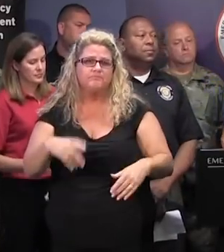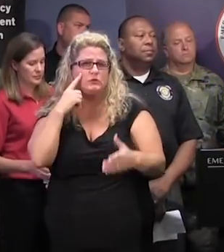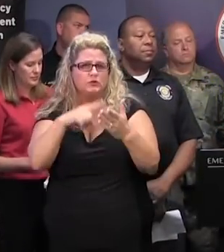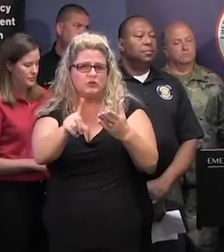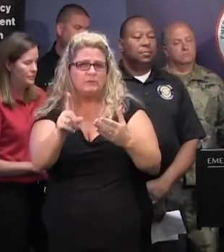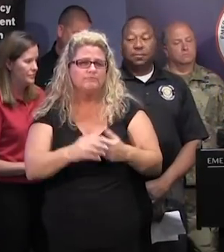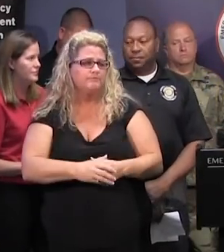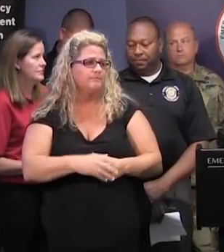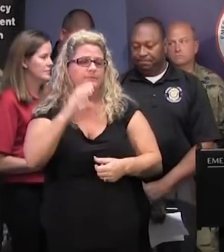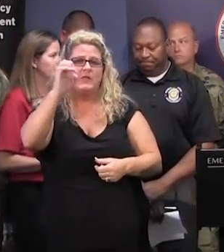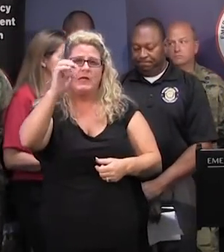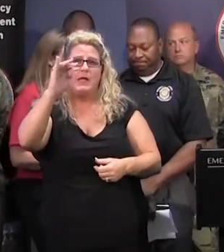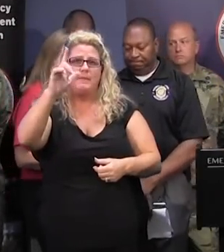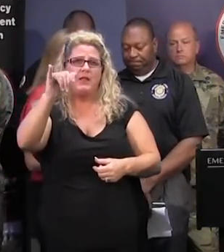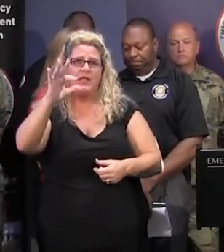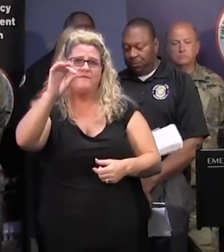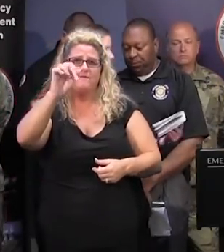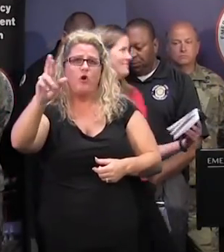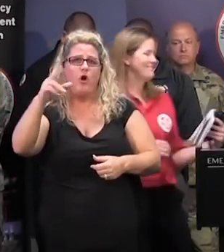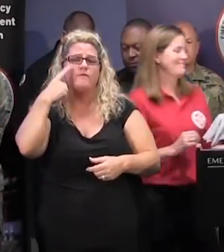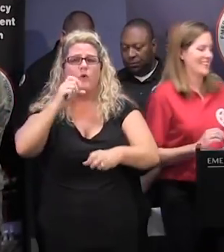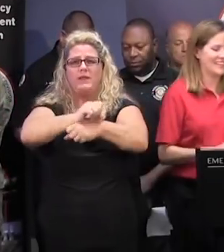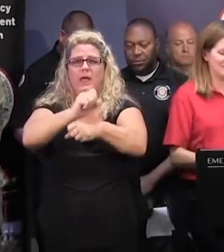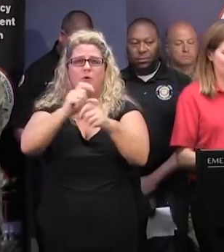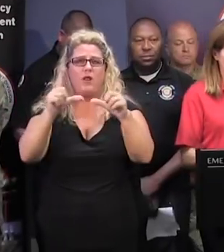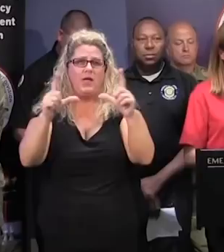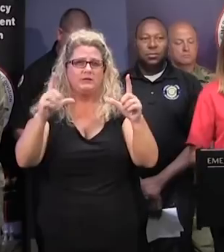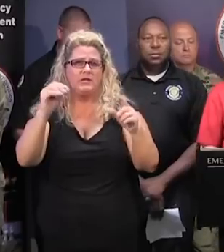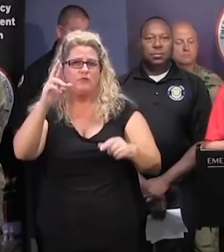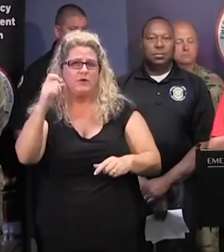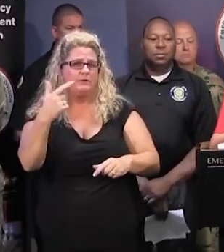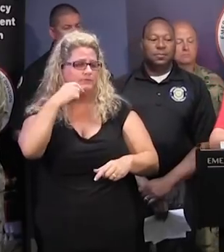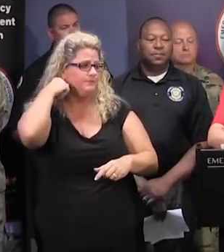Emily Farr, Labor Licensing and Regulation. Thank you, sir.